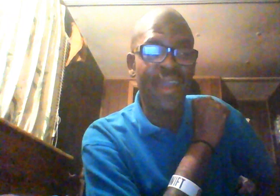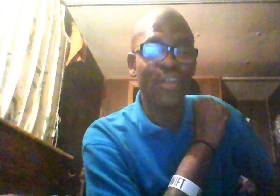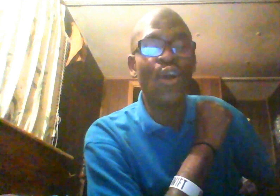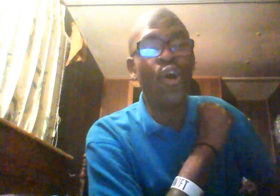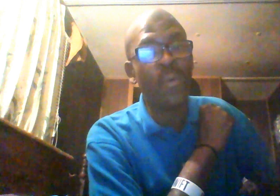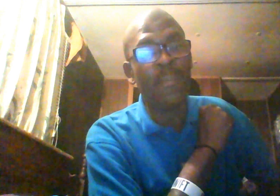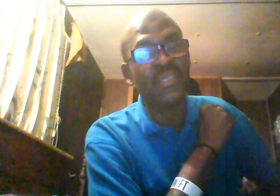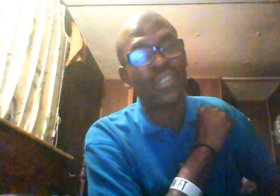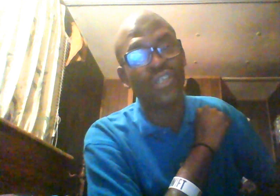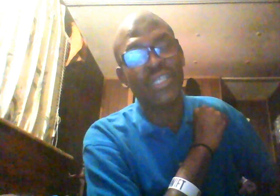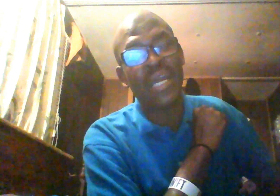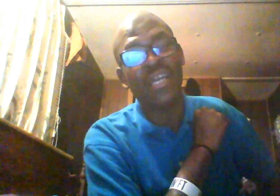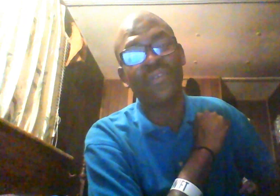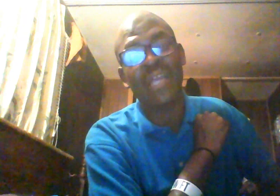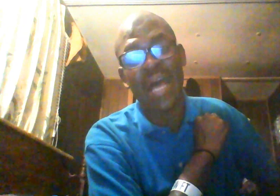And, Oprah must have thought she had enough clout.